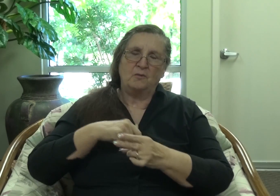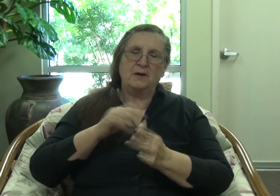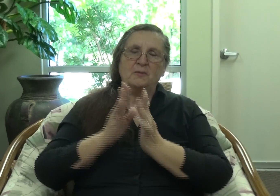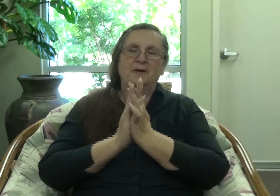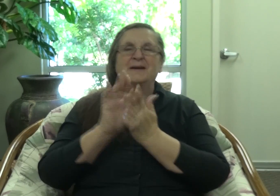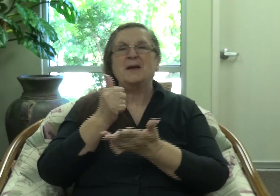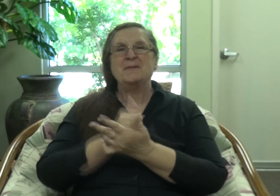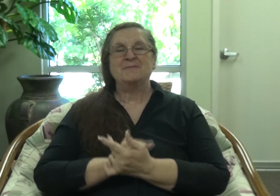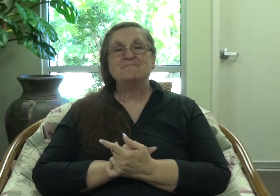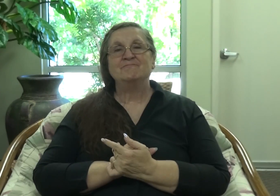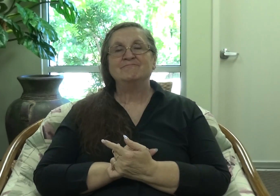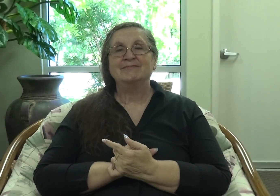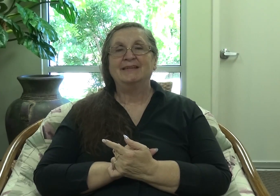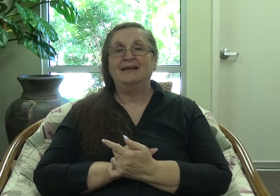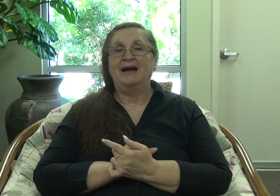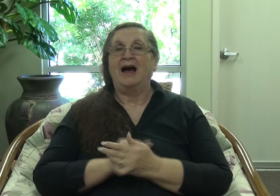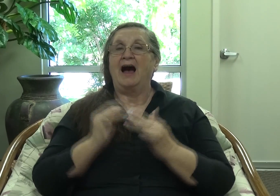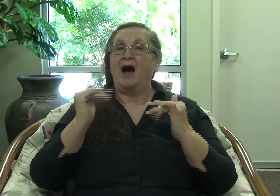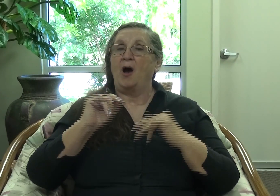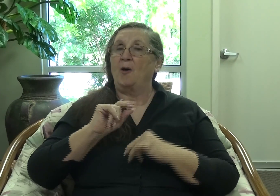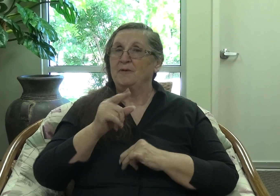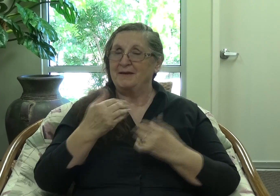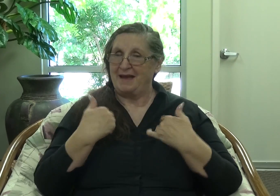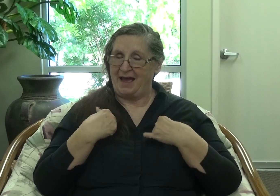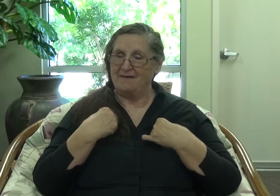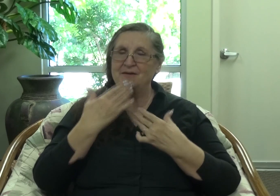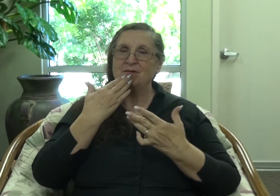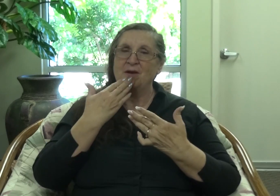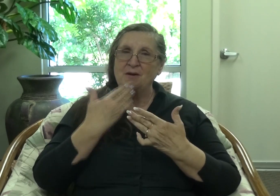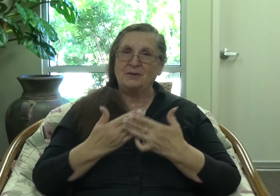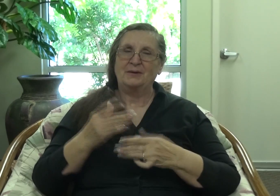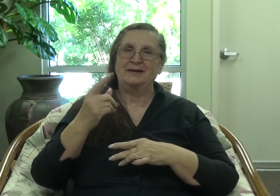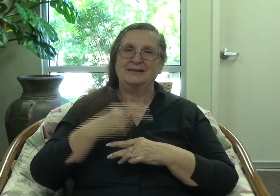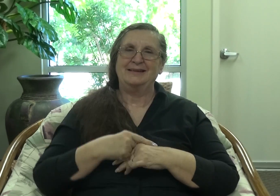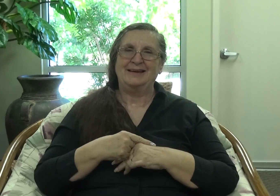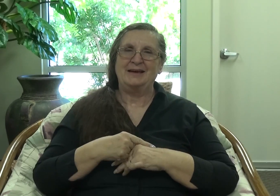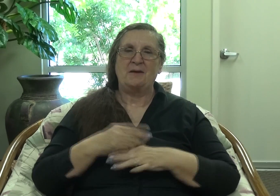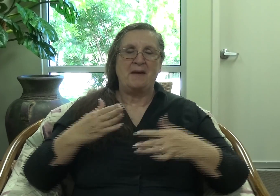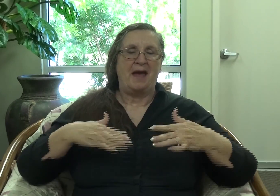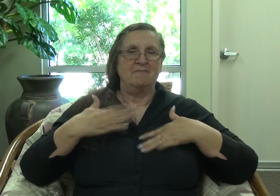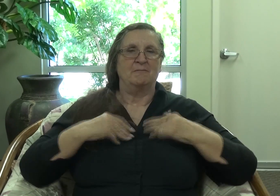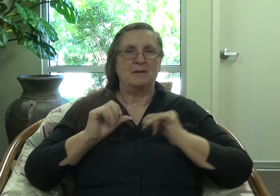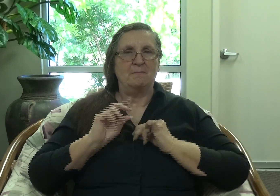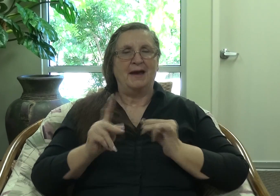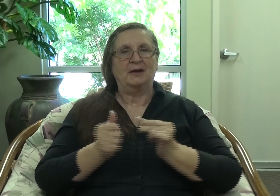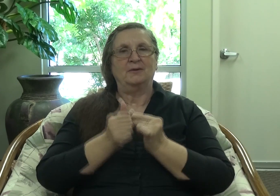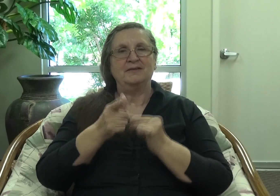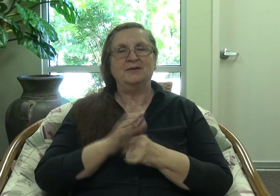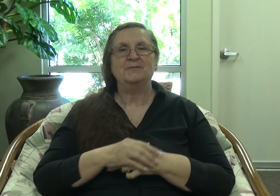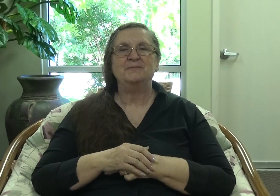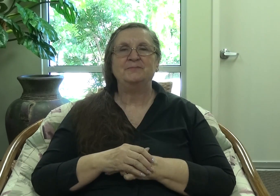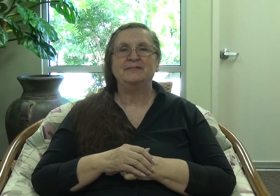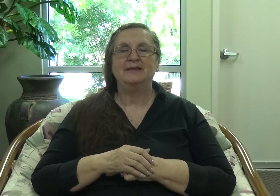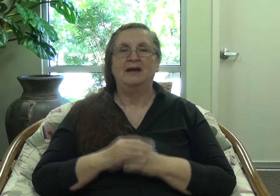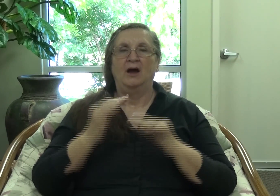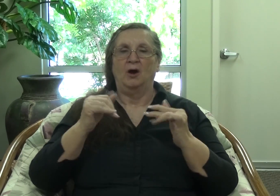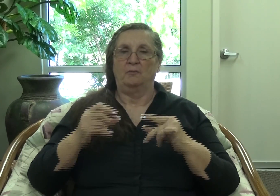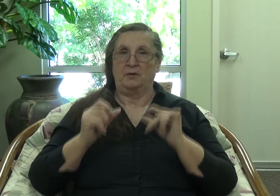All right, so I hope everyone is having a good day so far. I'm so happy to back with all of you. I hope you all woke up and were